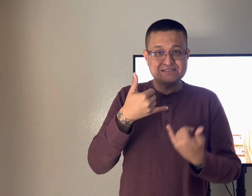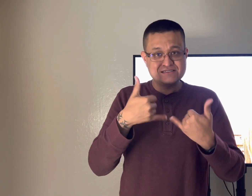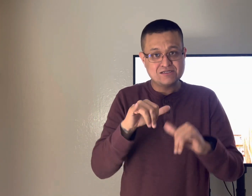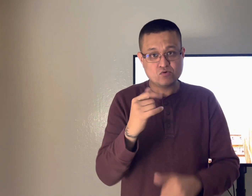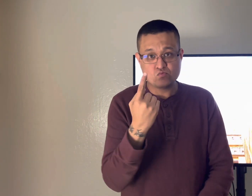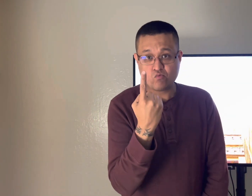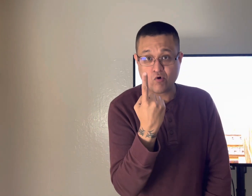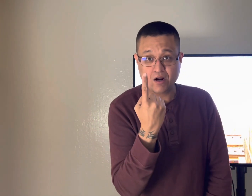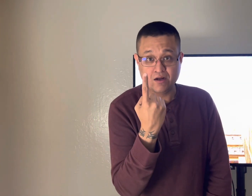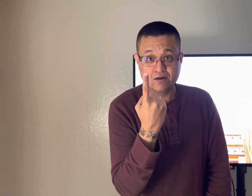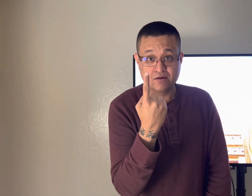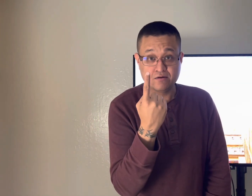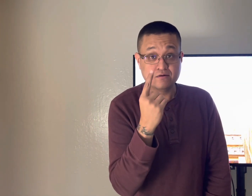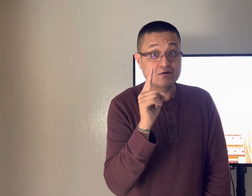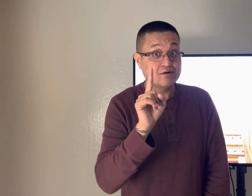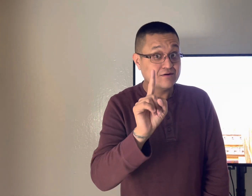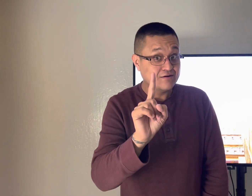spirit but you're still one person